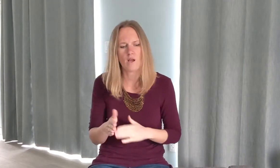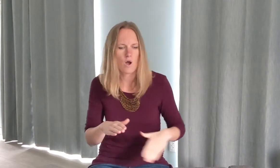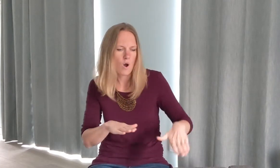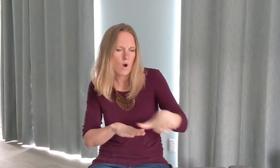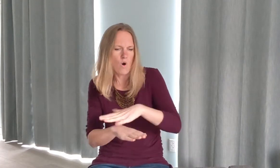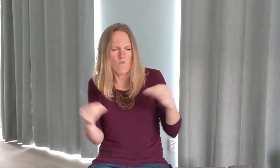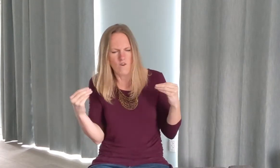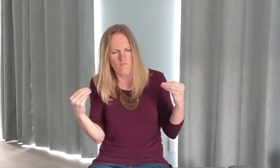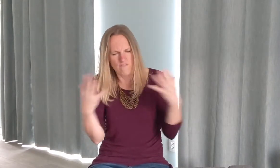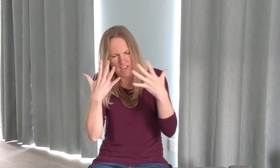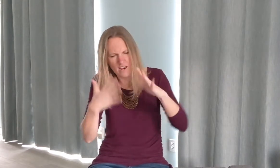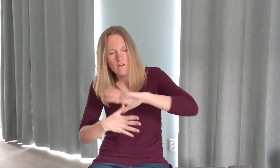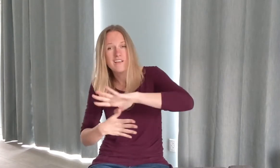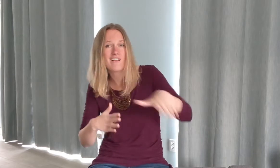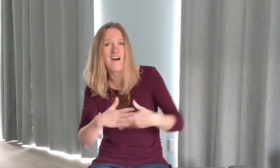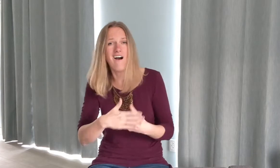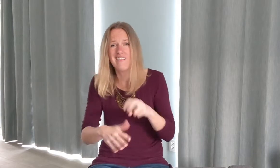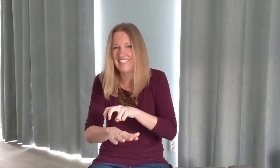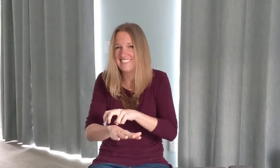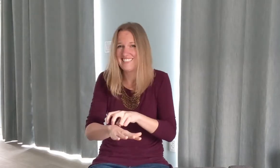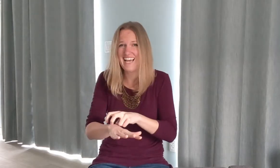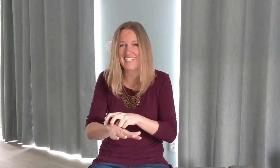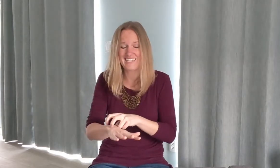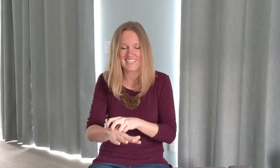Over fear and all anxiety